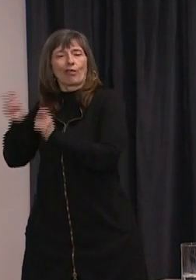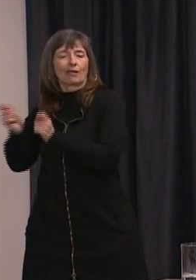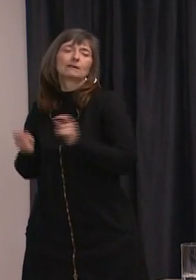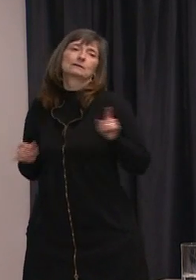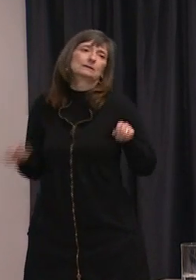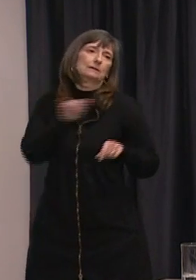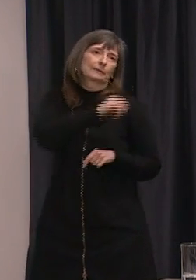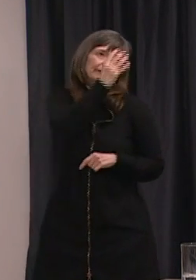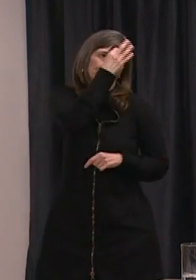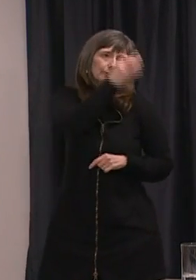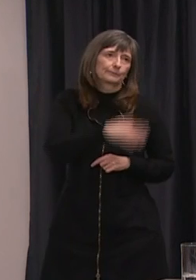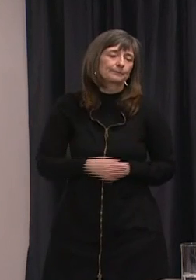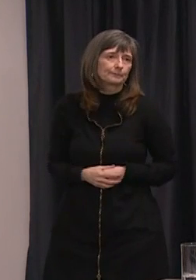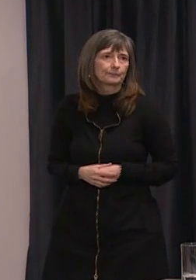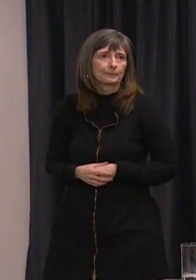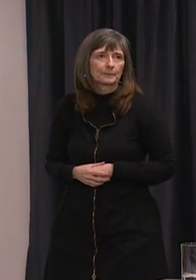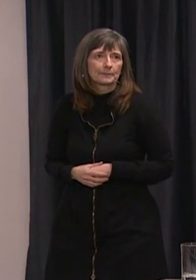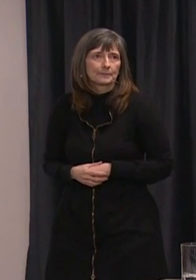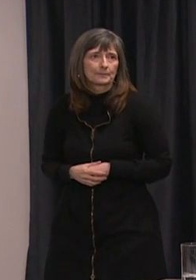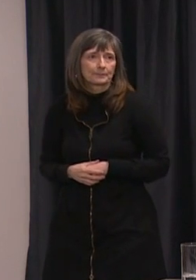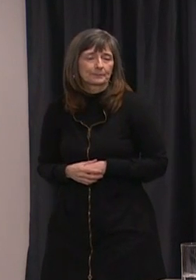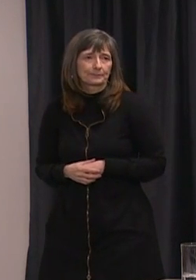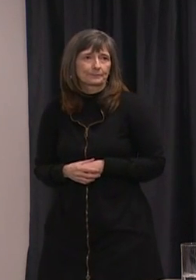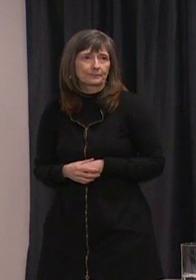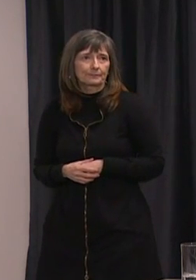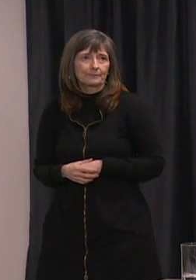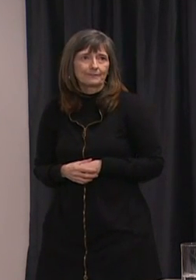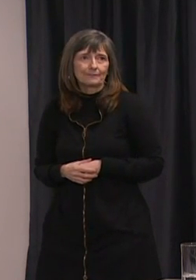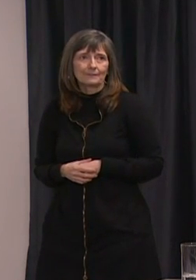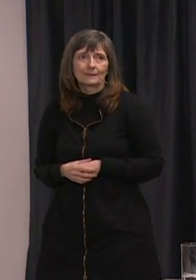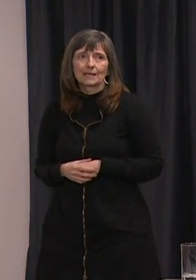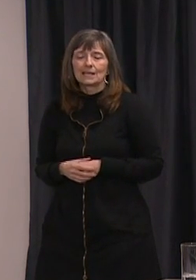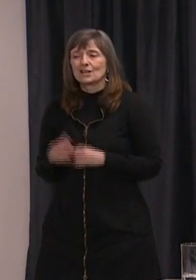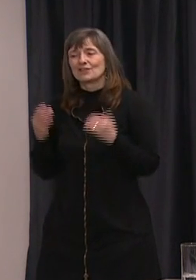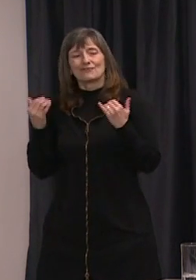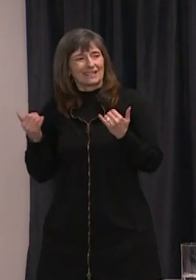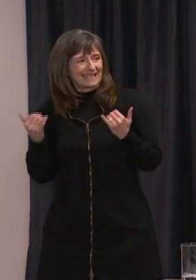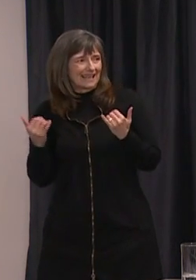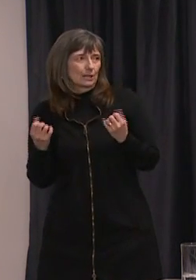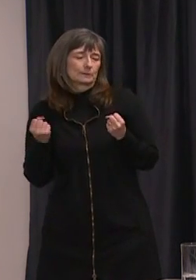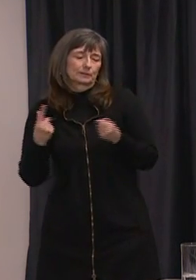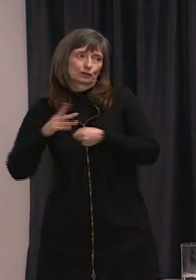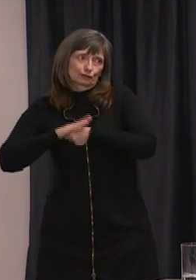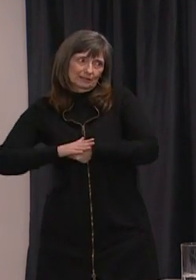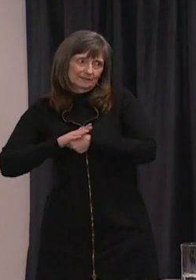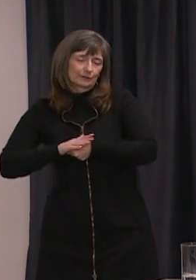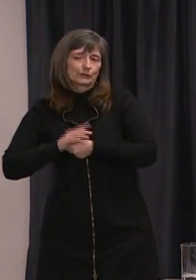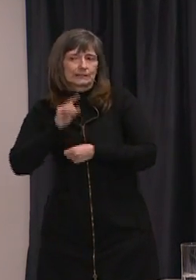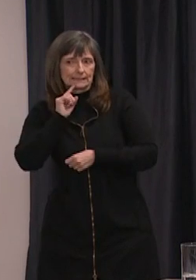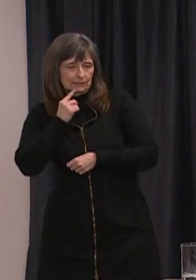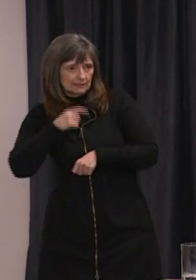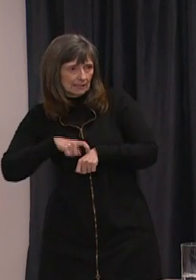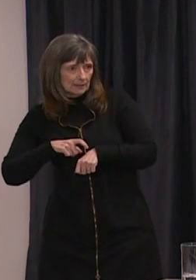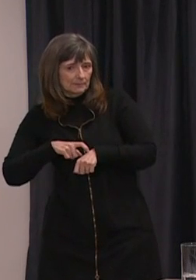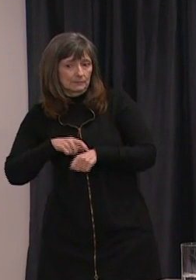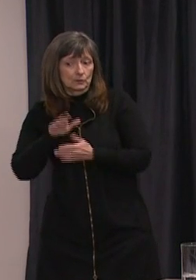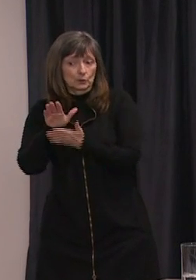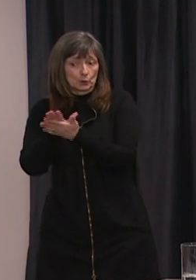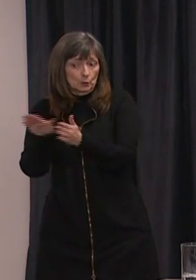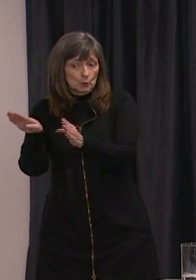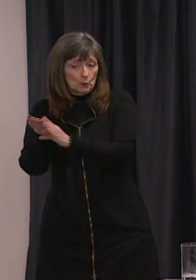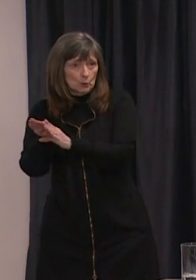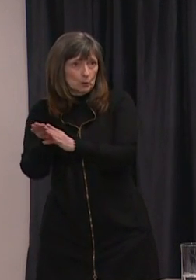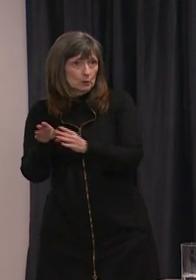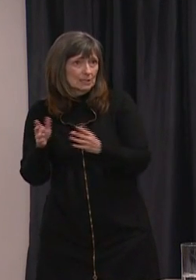in the last 36 hours this is uh stressful and can be a very scary time for a lot of people schools now closing how should